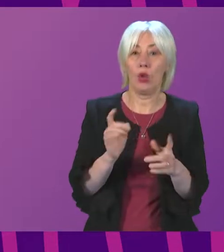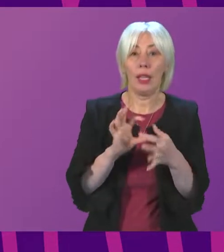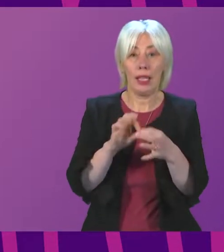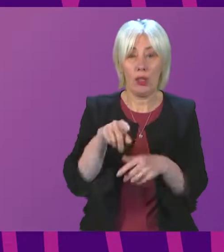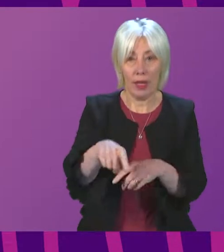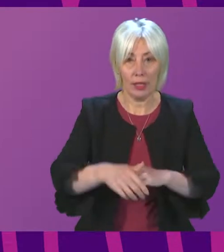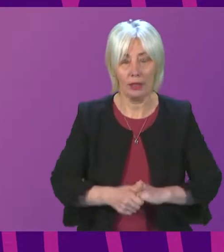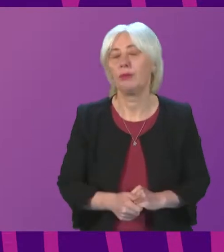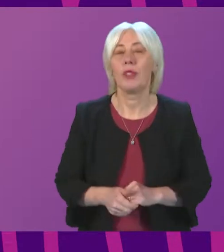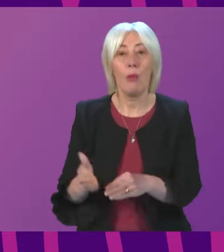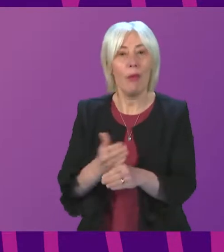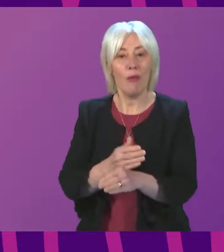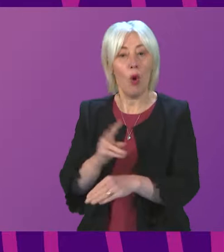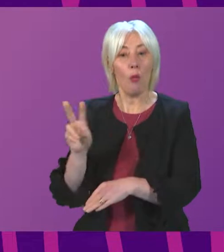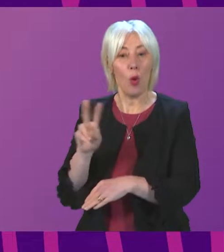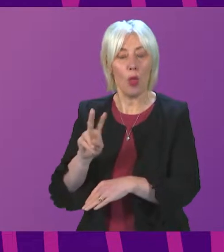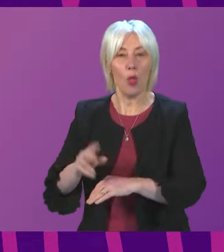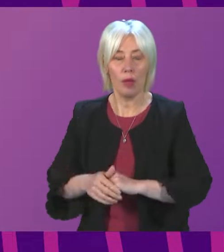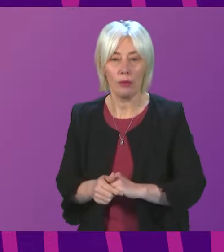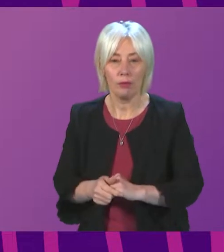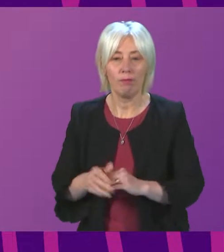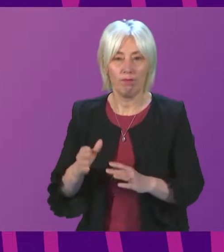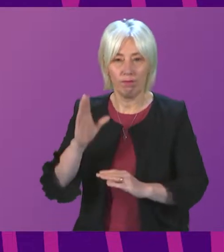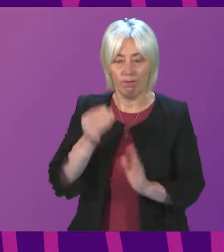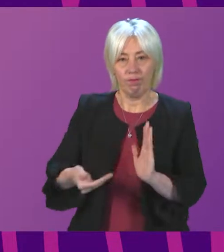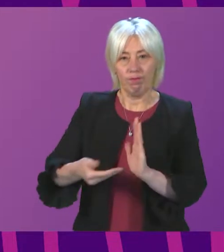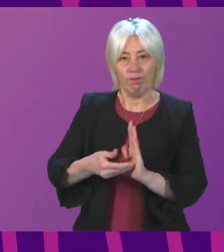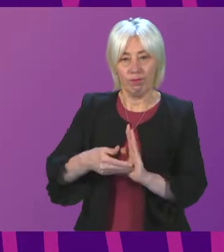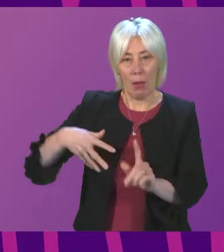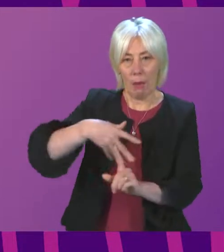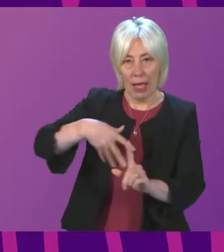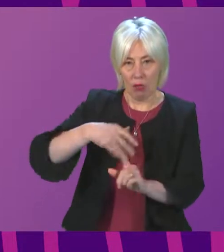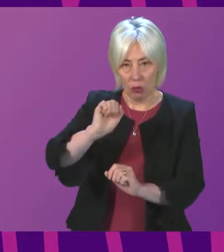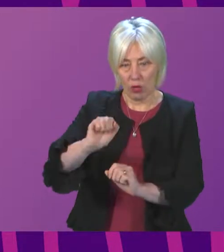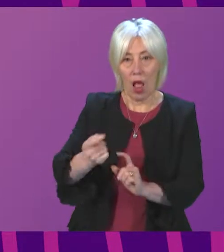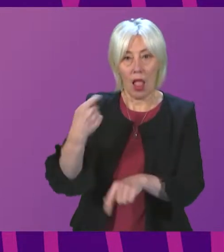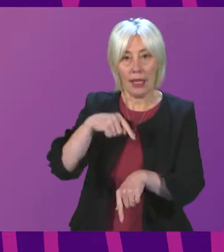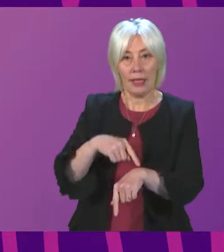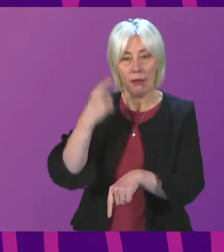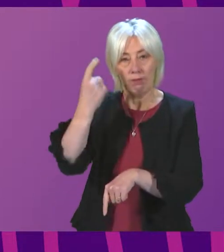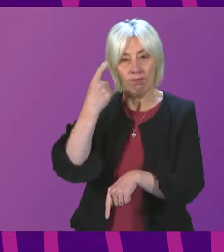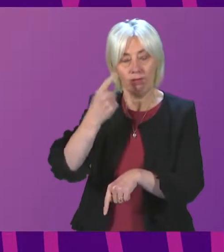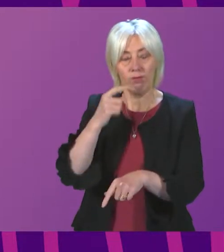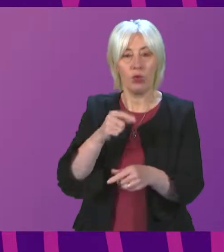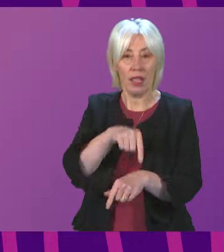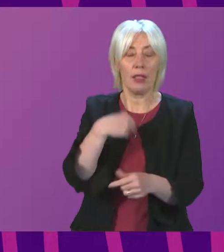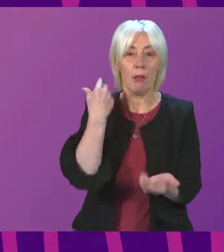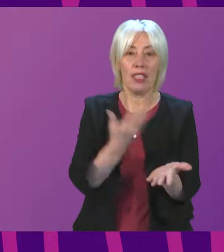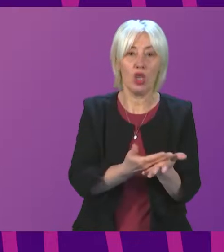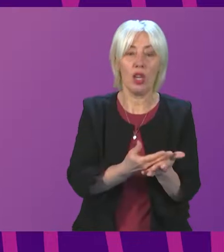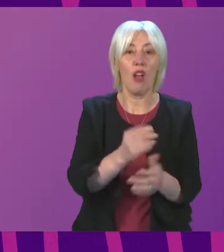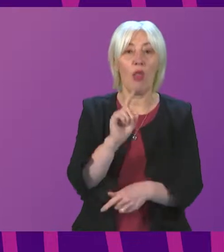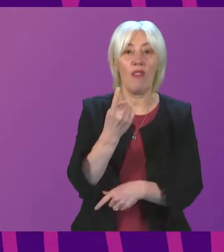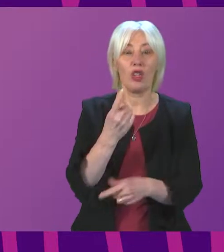Before I come to our guests just a very little additional background. We last considered this petition on the 1st of September 2021